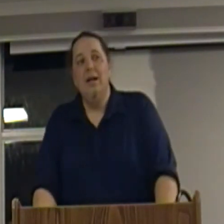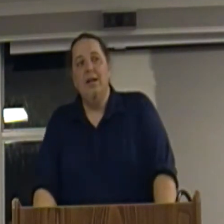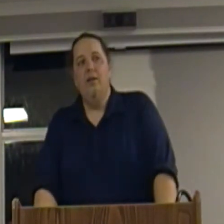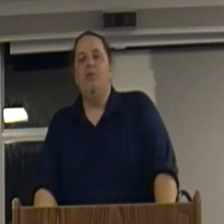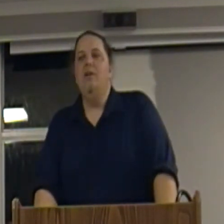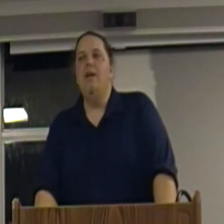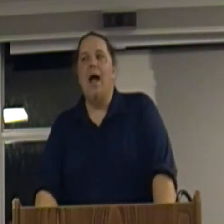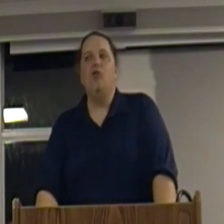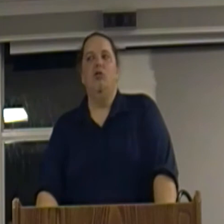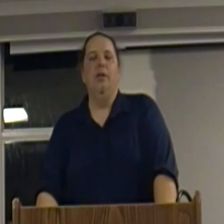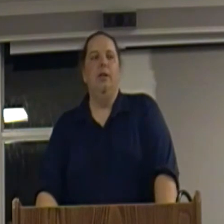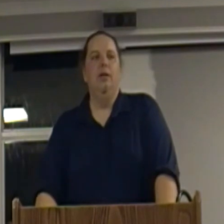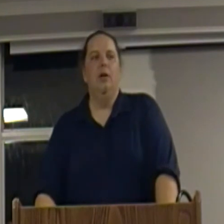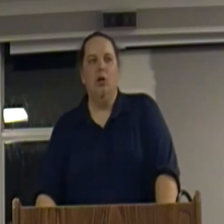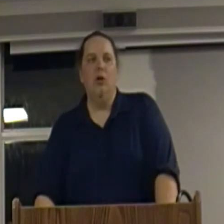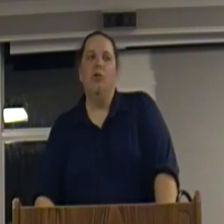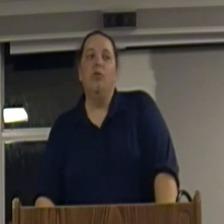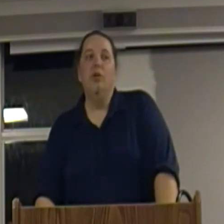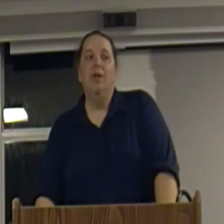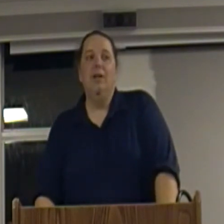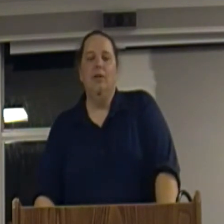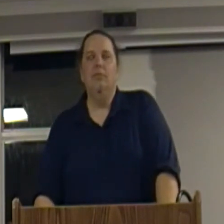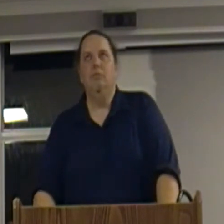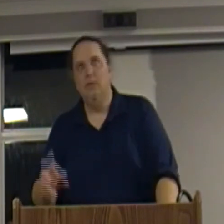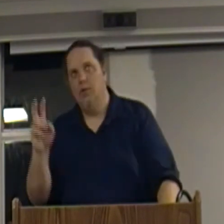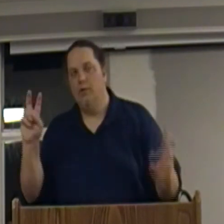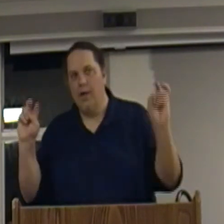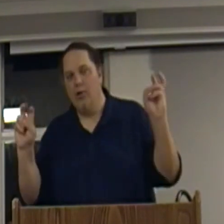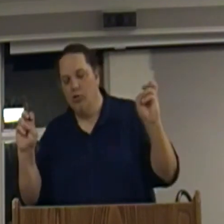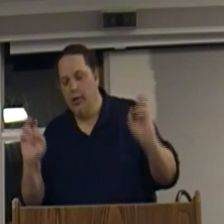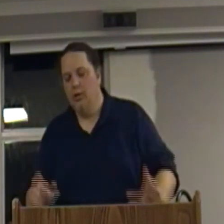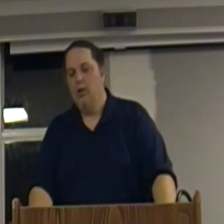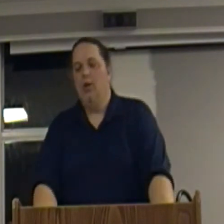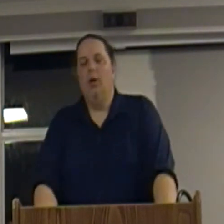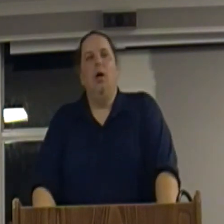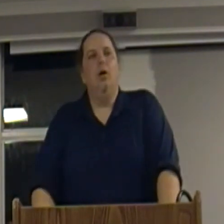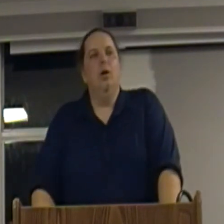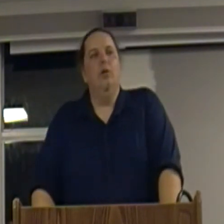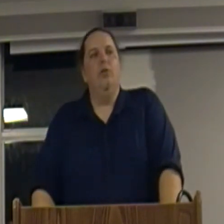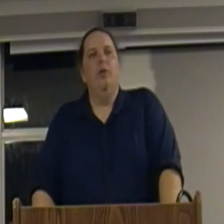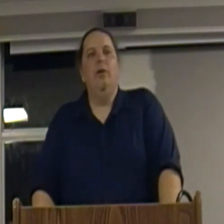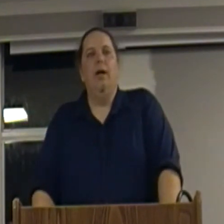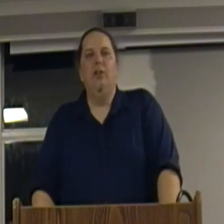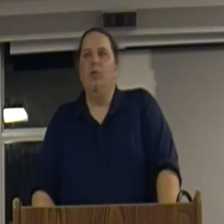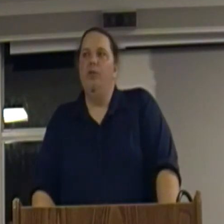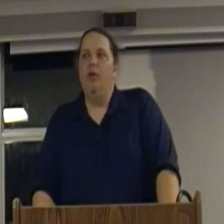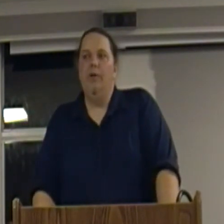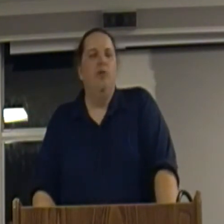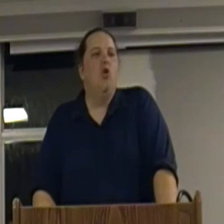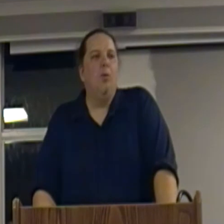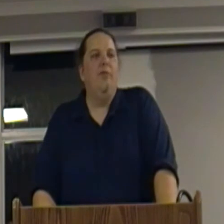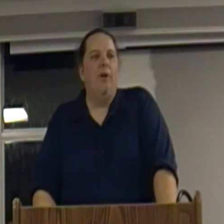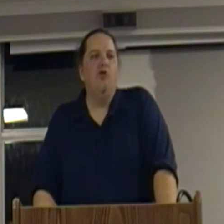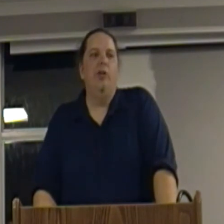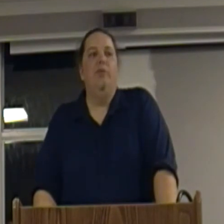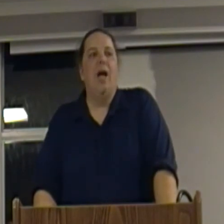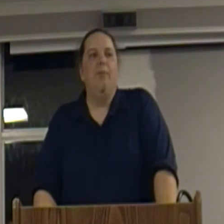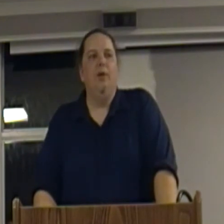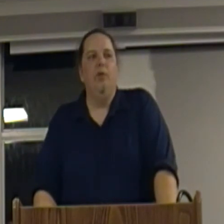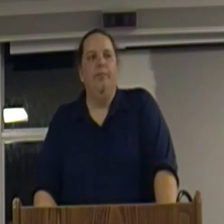this naturally occurs naturally occurs as a result of the normal functioning of capitalism